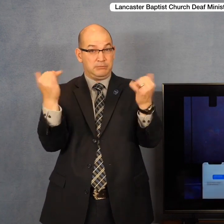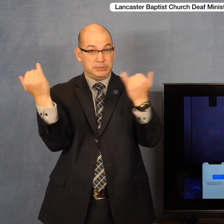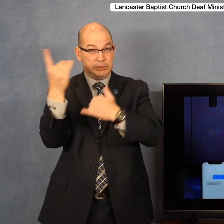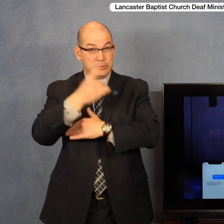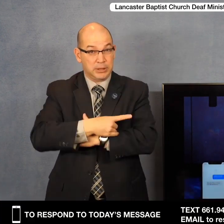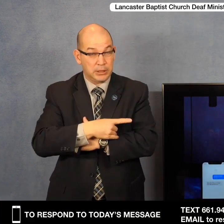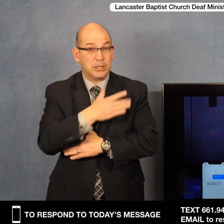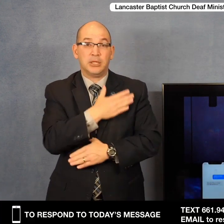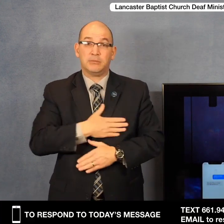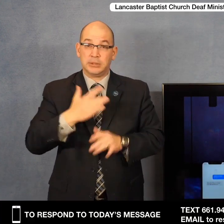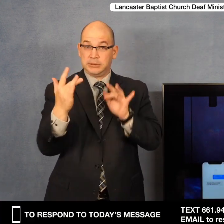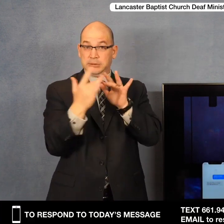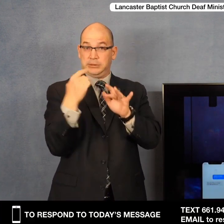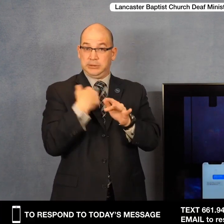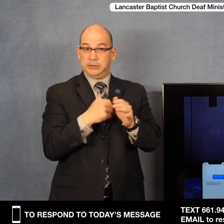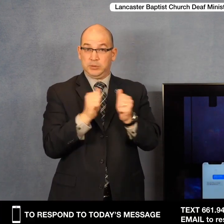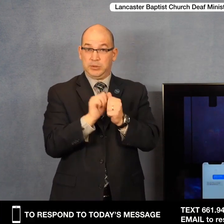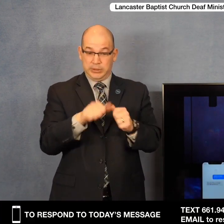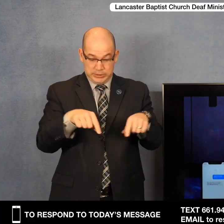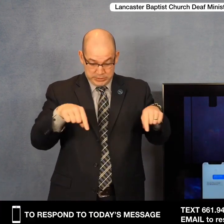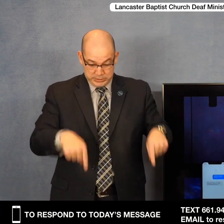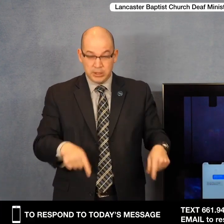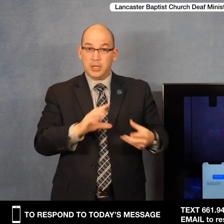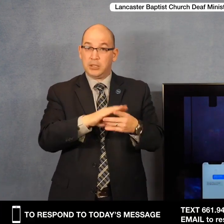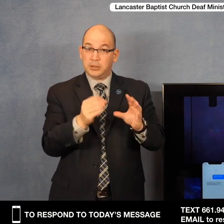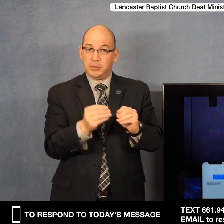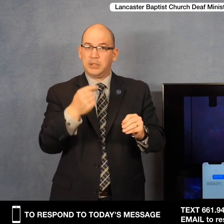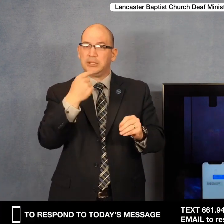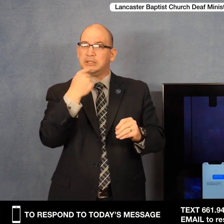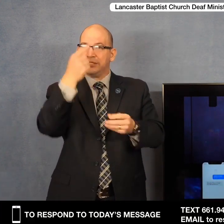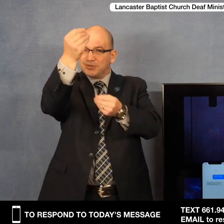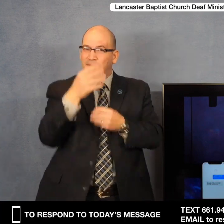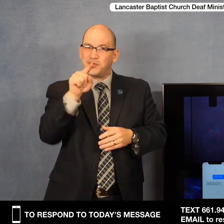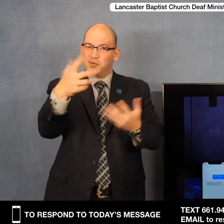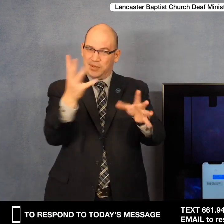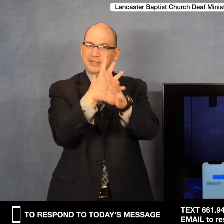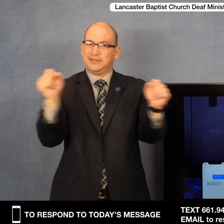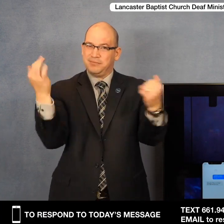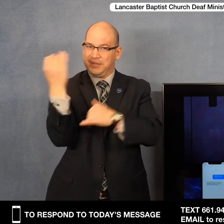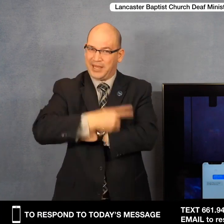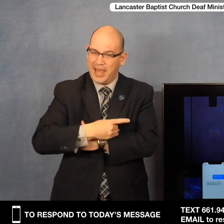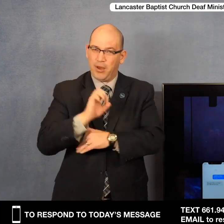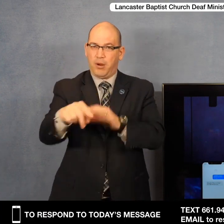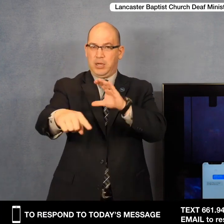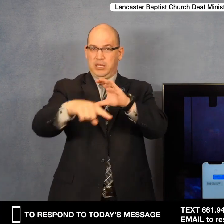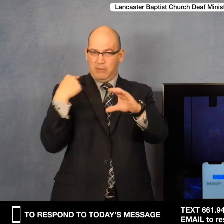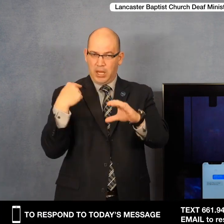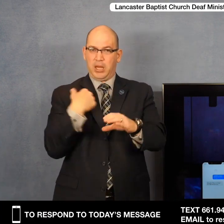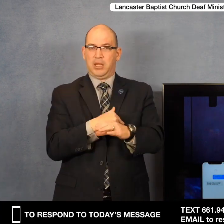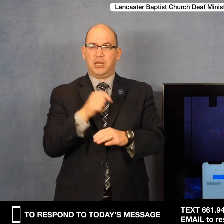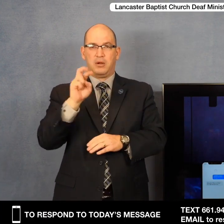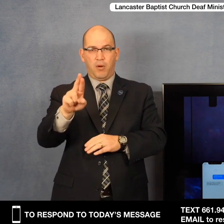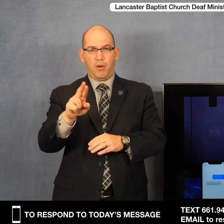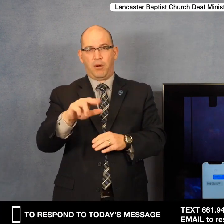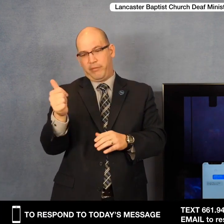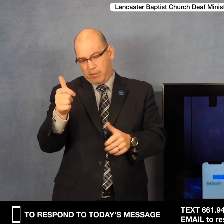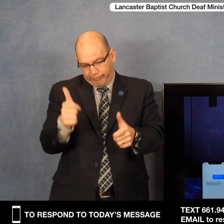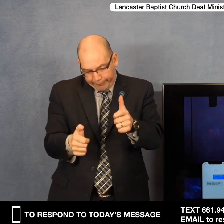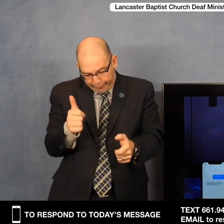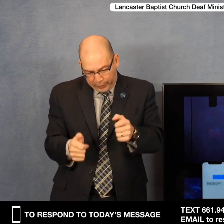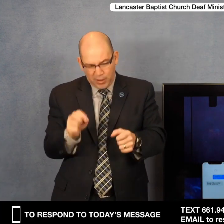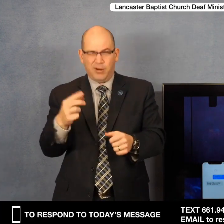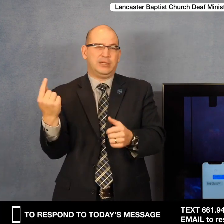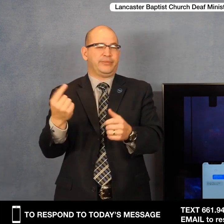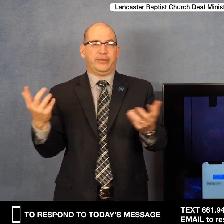screen there and just text us and say, I accepted Christ. Or email us, or on other apps, there's